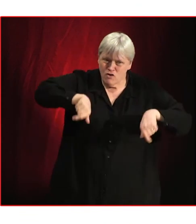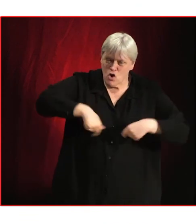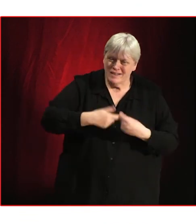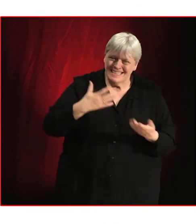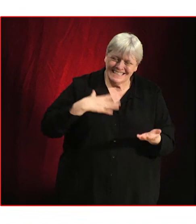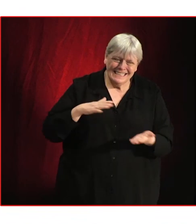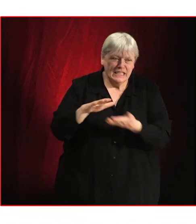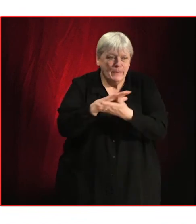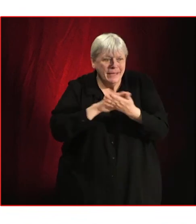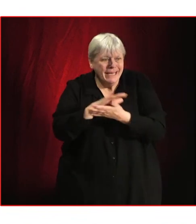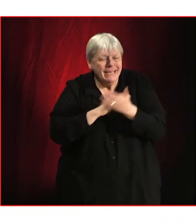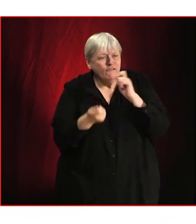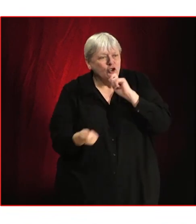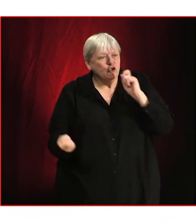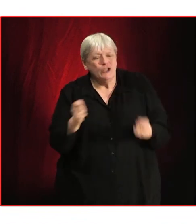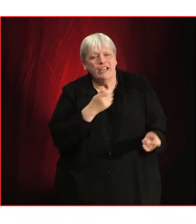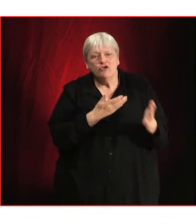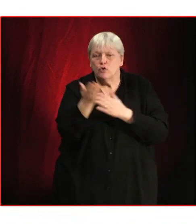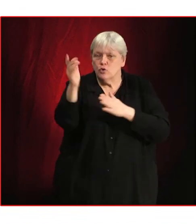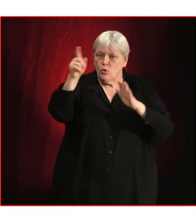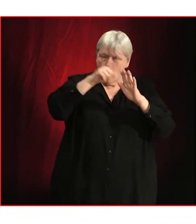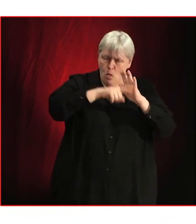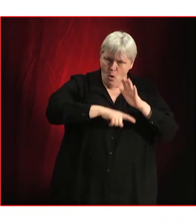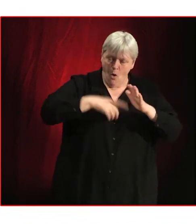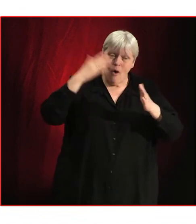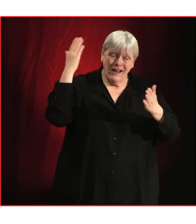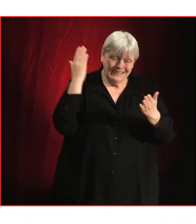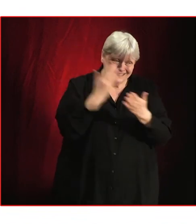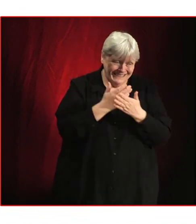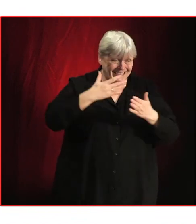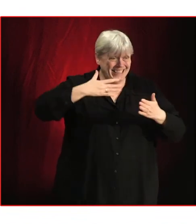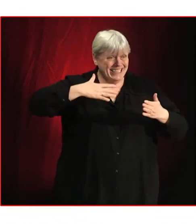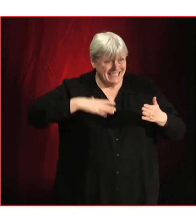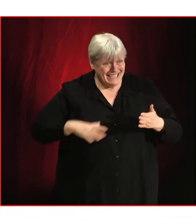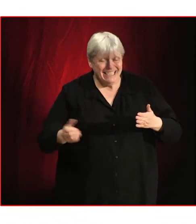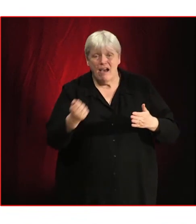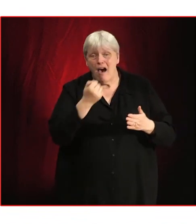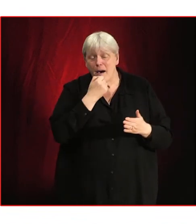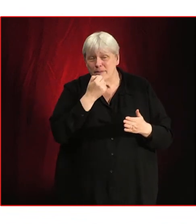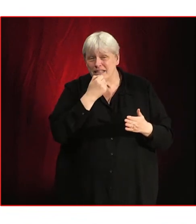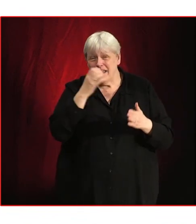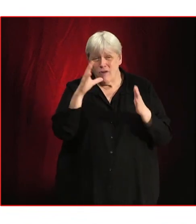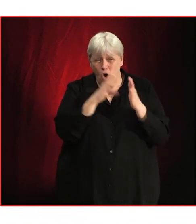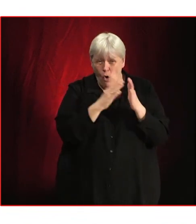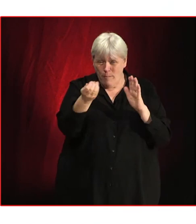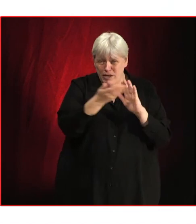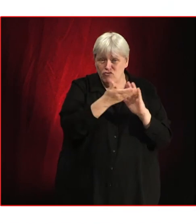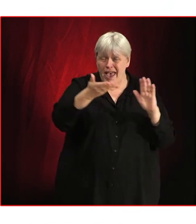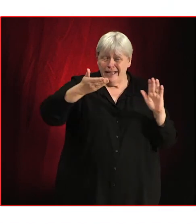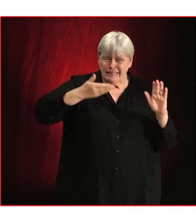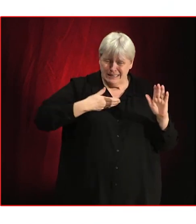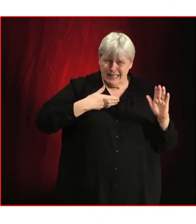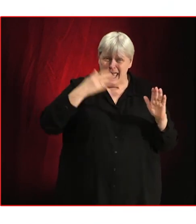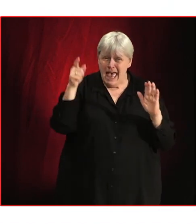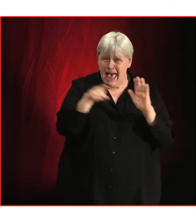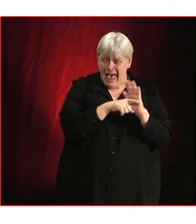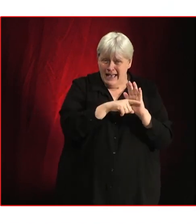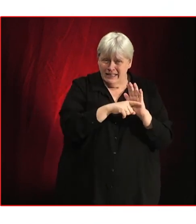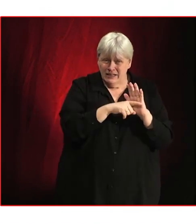change to be enacted through legislation and we desperately require an update to the Copyright, Designs and Patents Act of